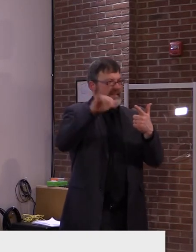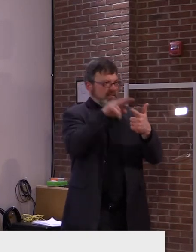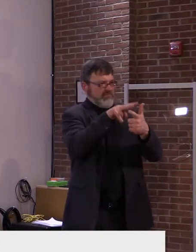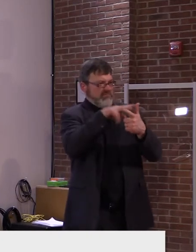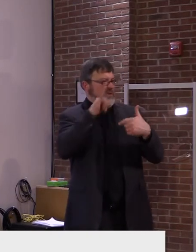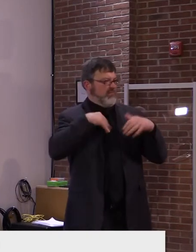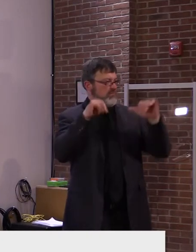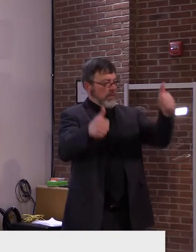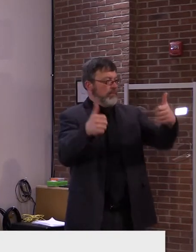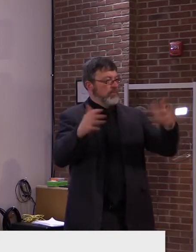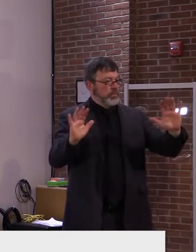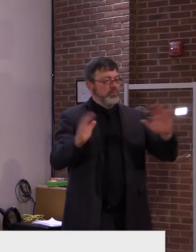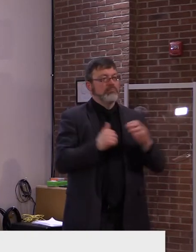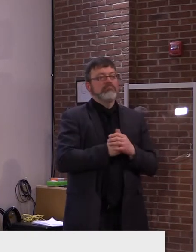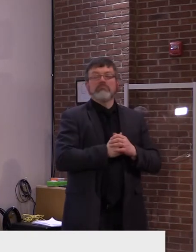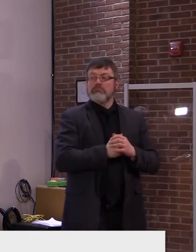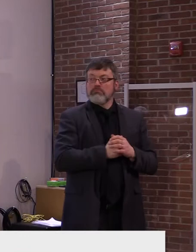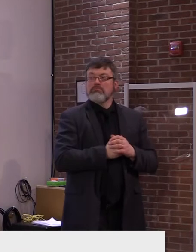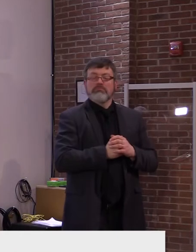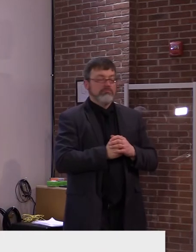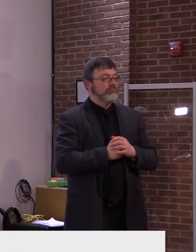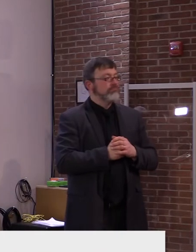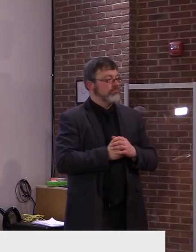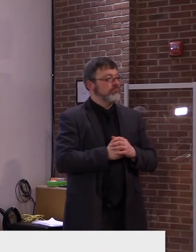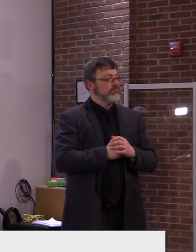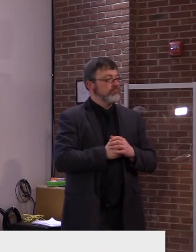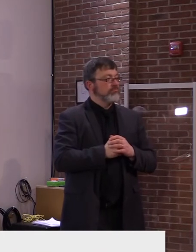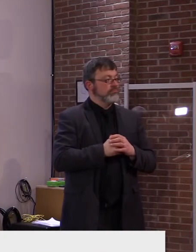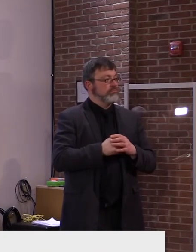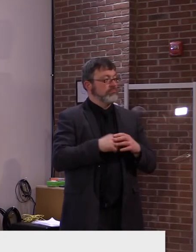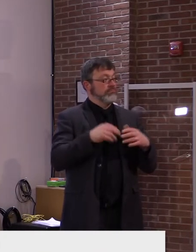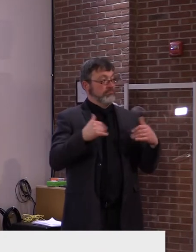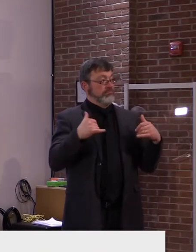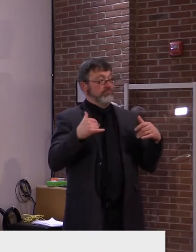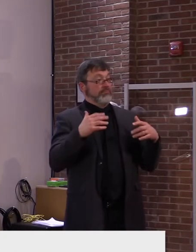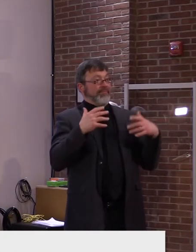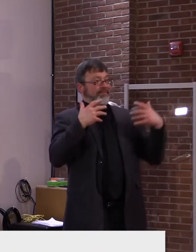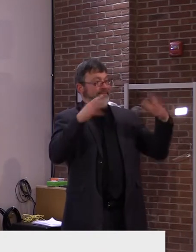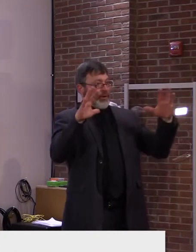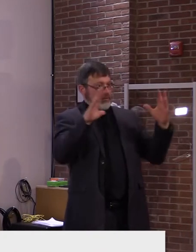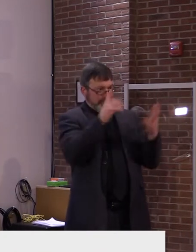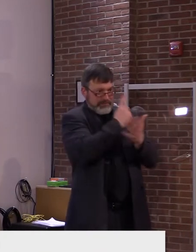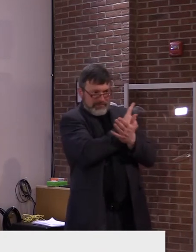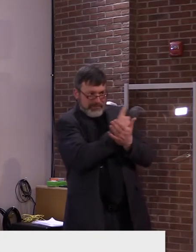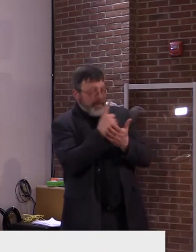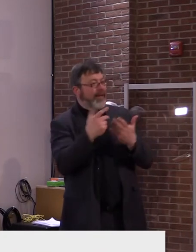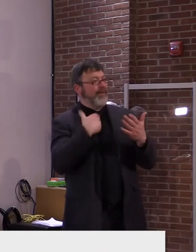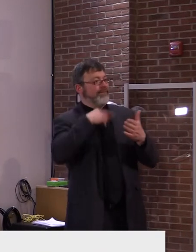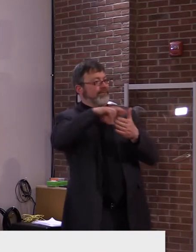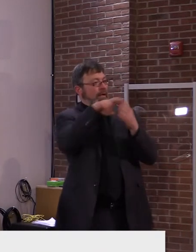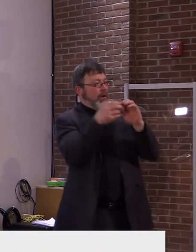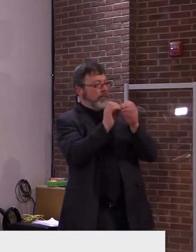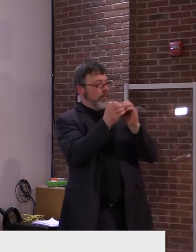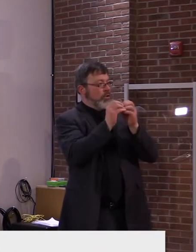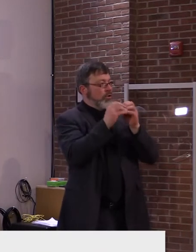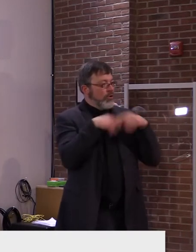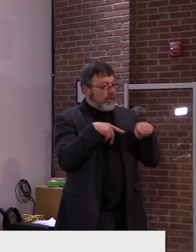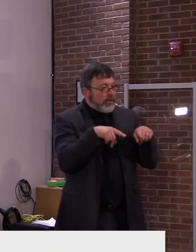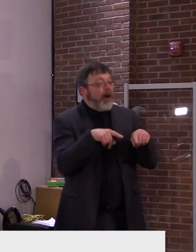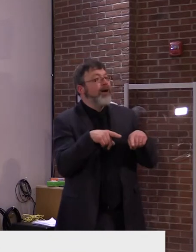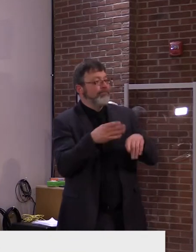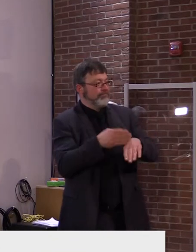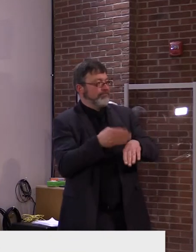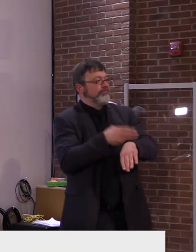weekend, and though it is a very limited snapshot, I do want to emphasize that, I will share what we found. At